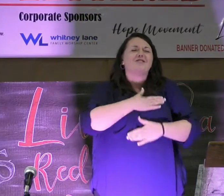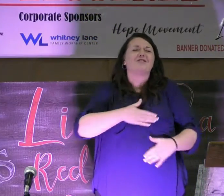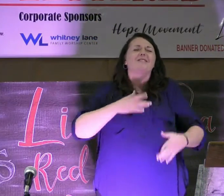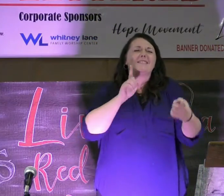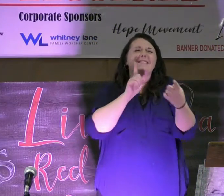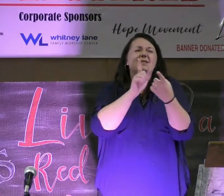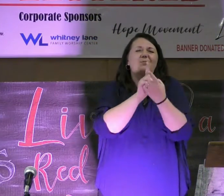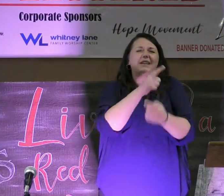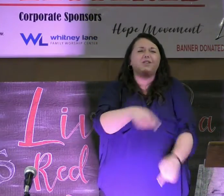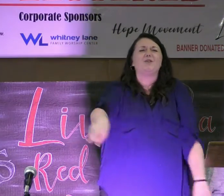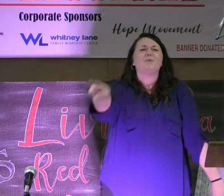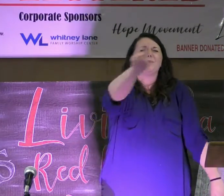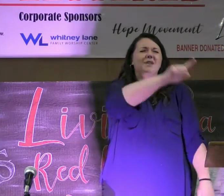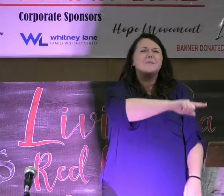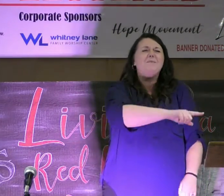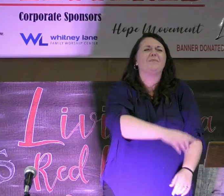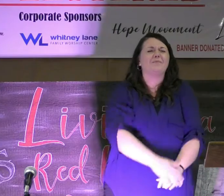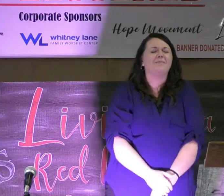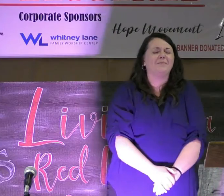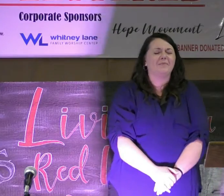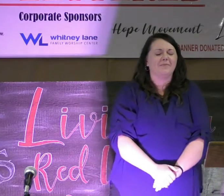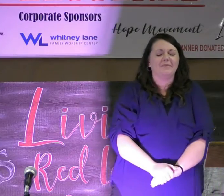pleasure to meet you.